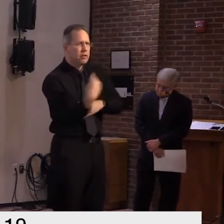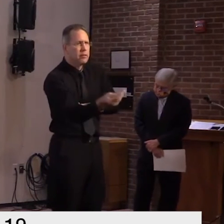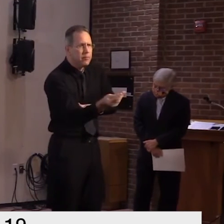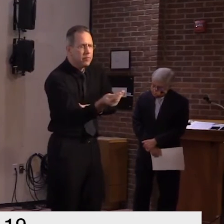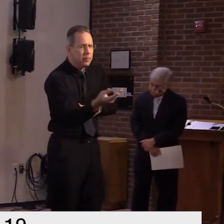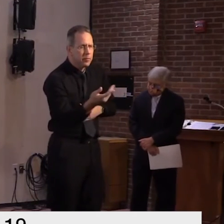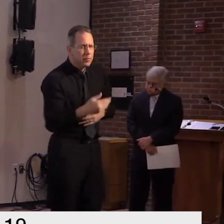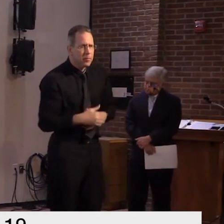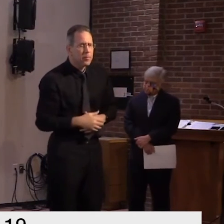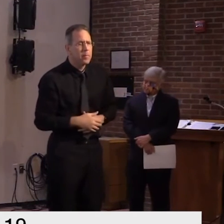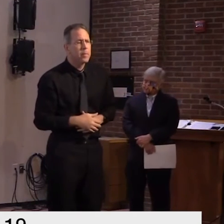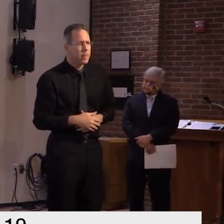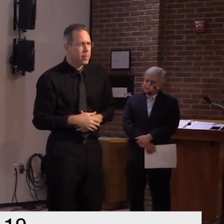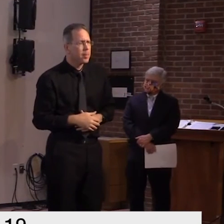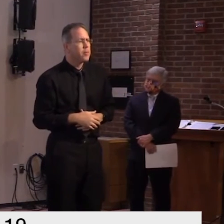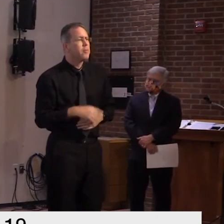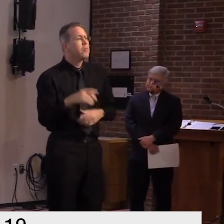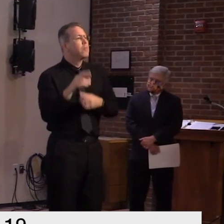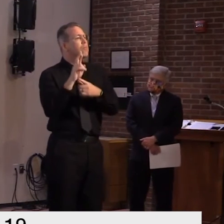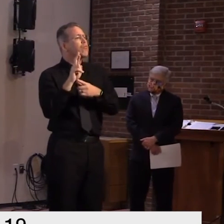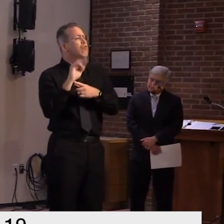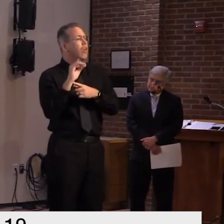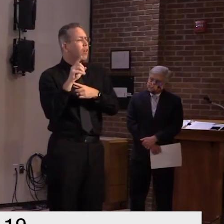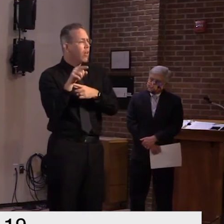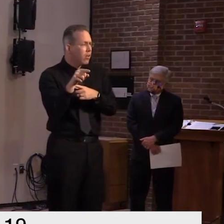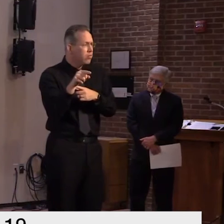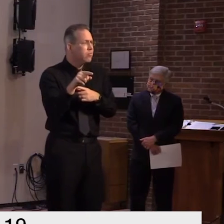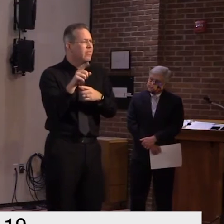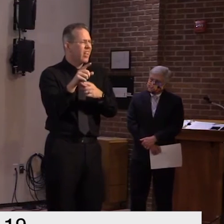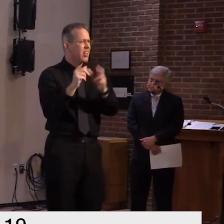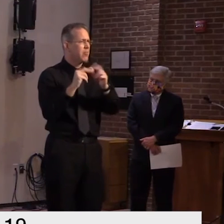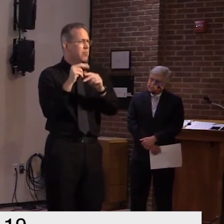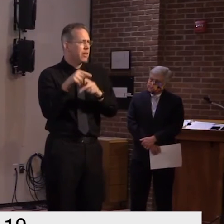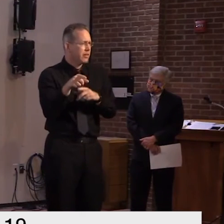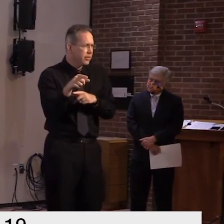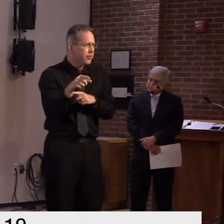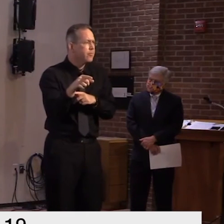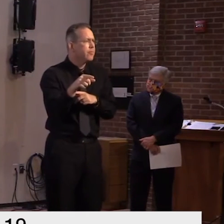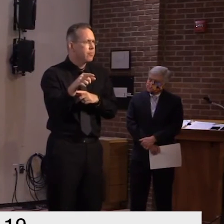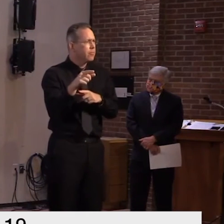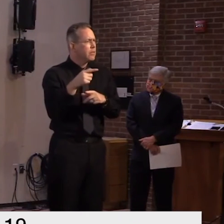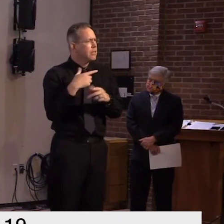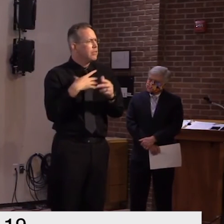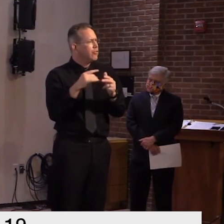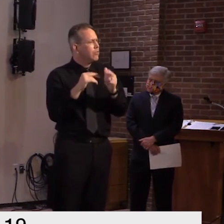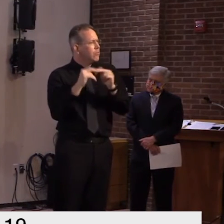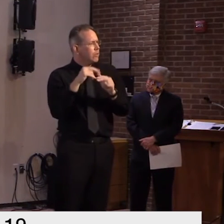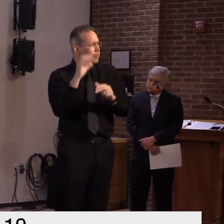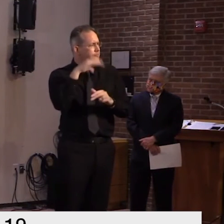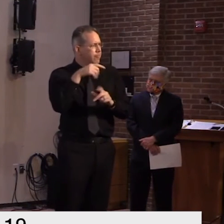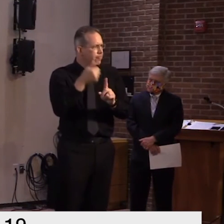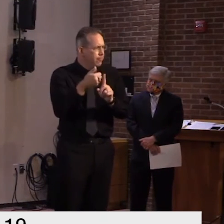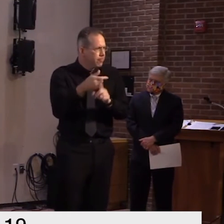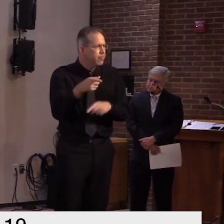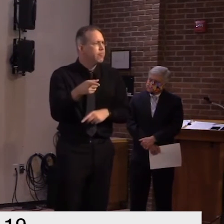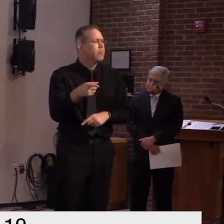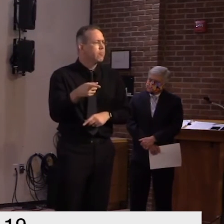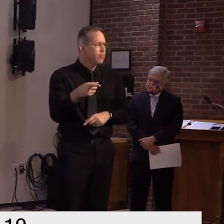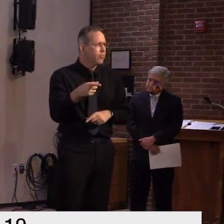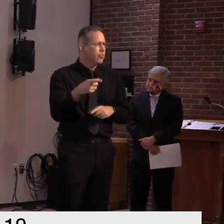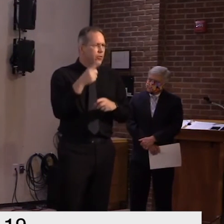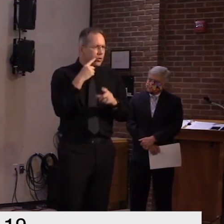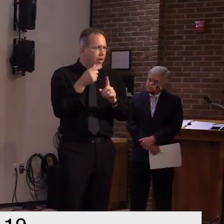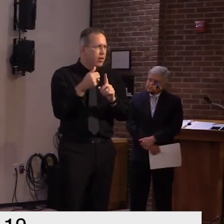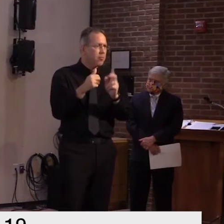acquired as a state and it is uh does have public uh businesses within the